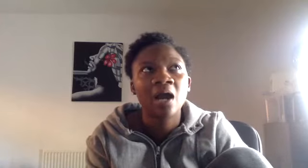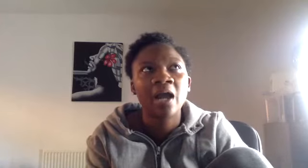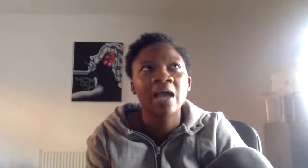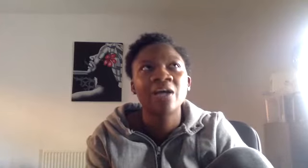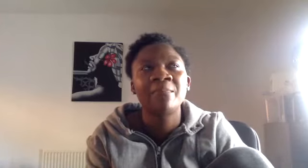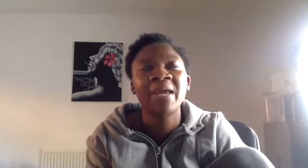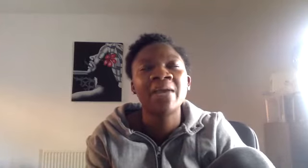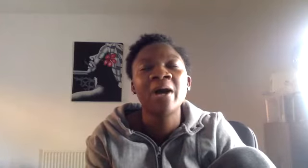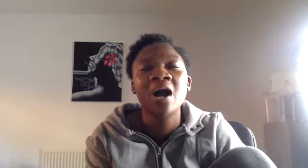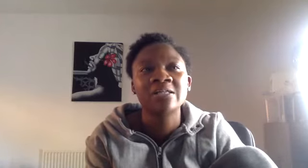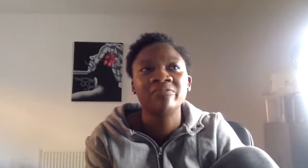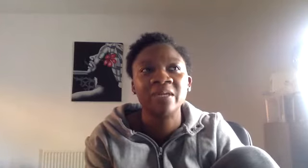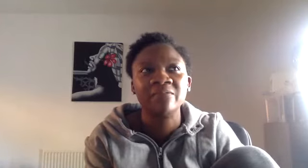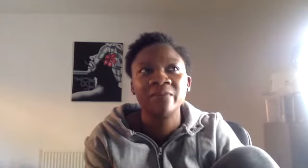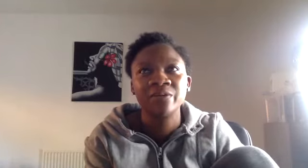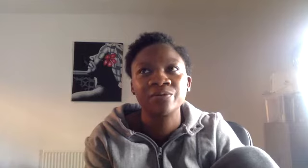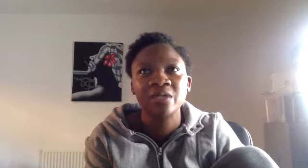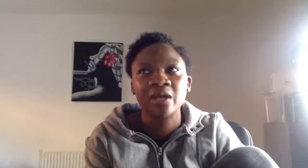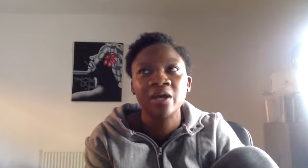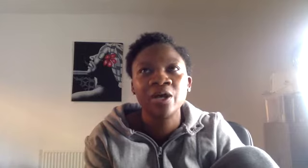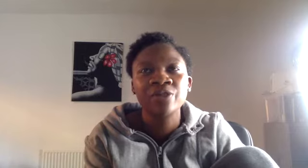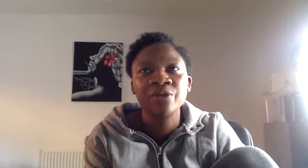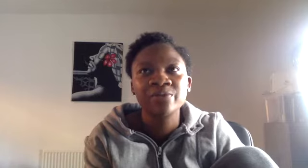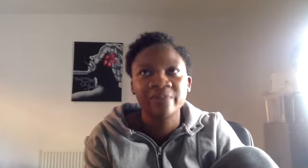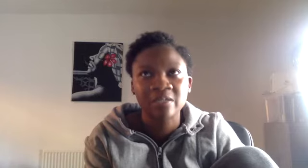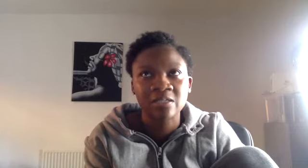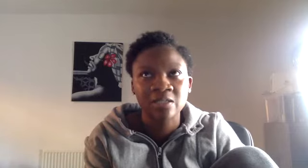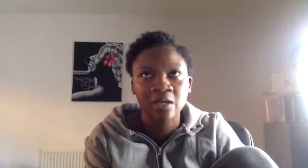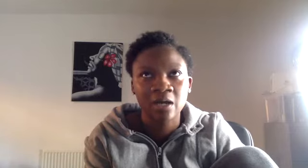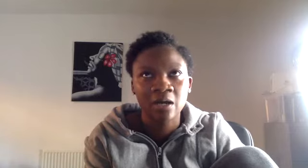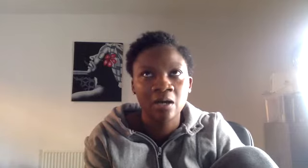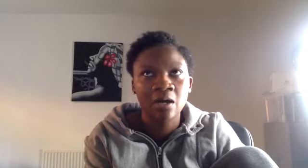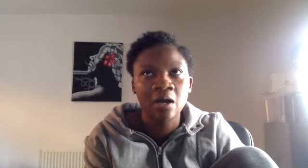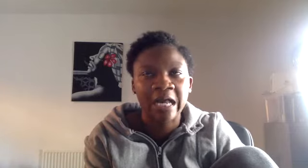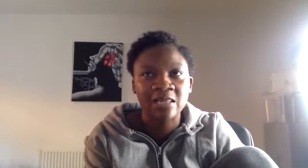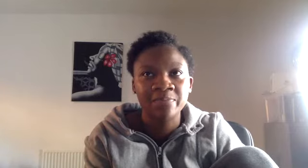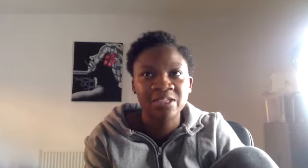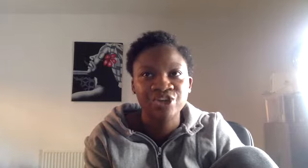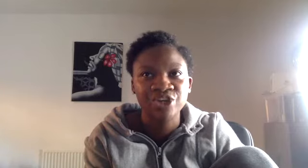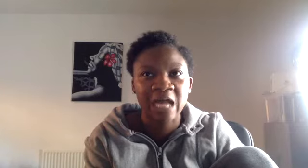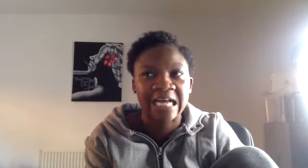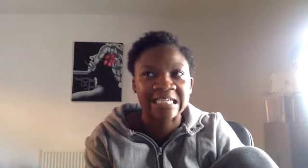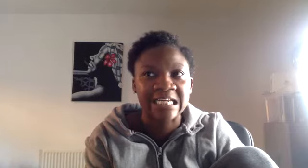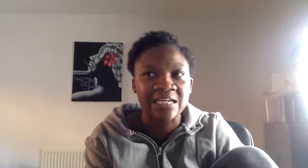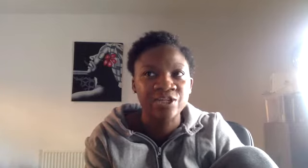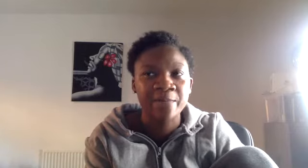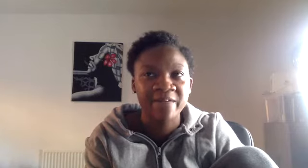I, a big part of me feels that those of us that are in the position and need to pivot